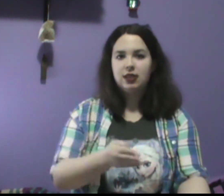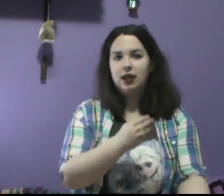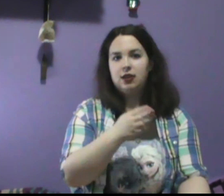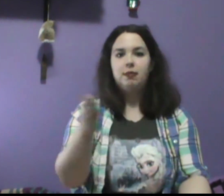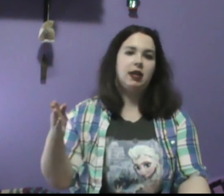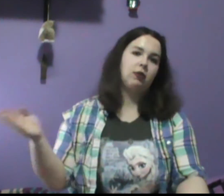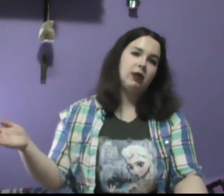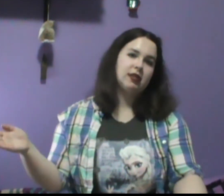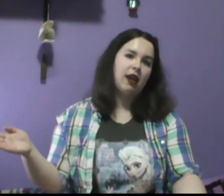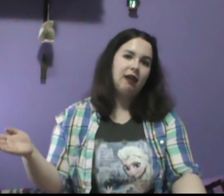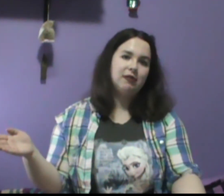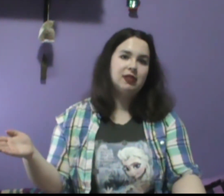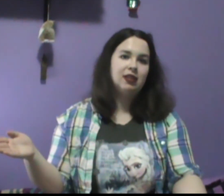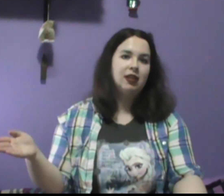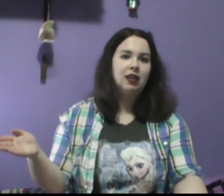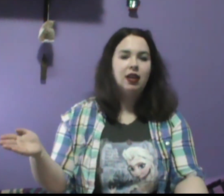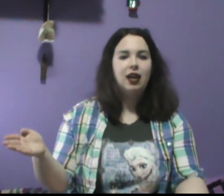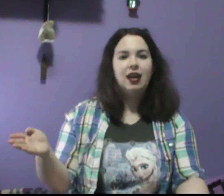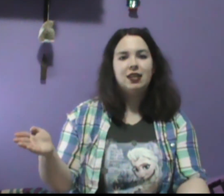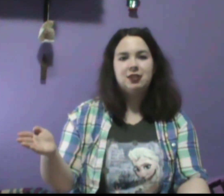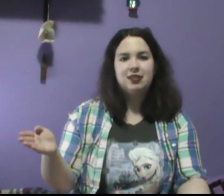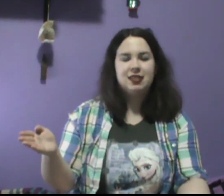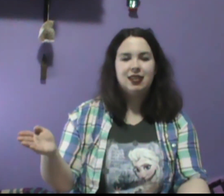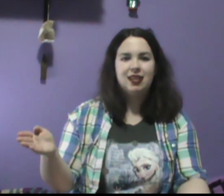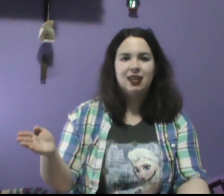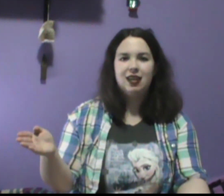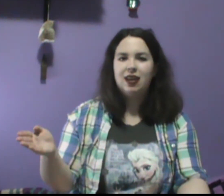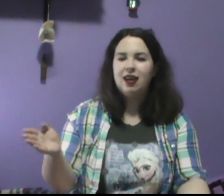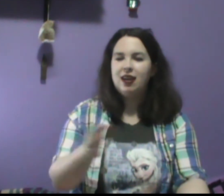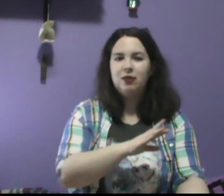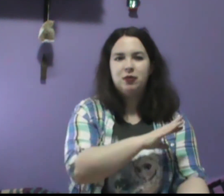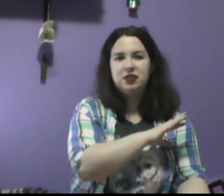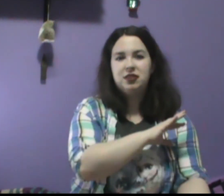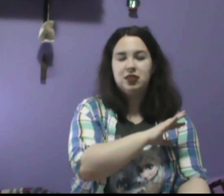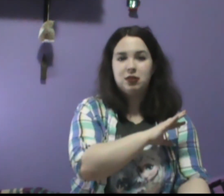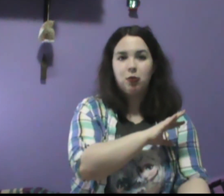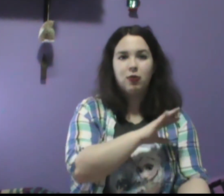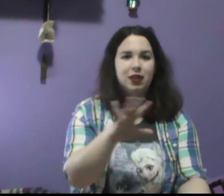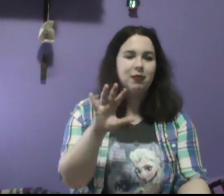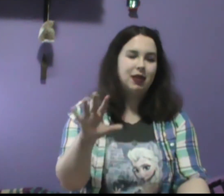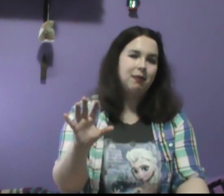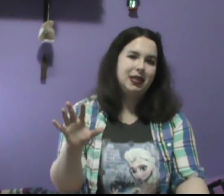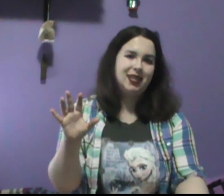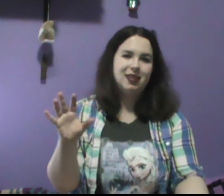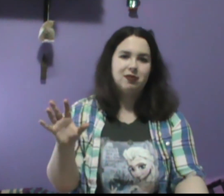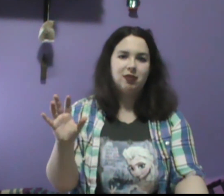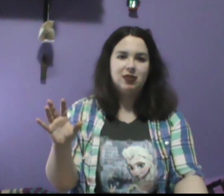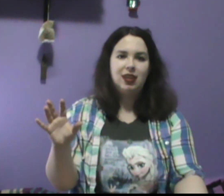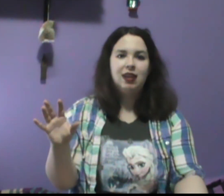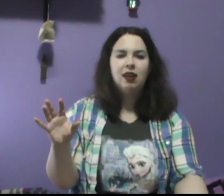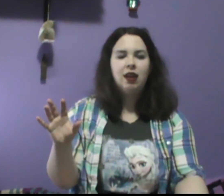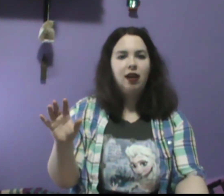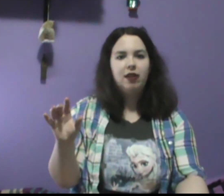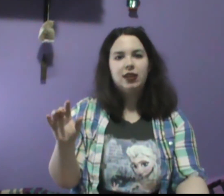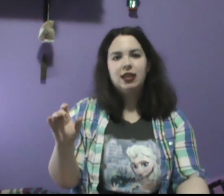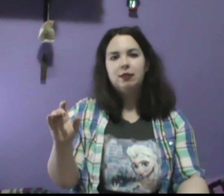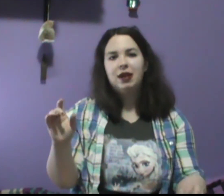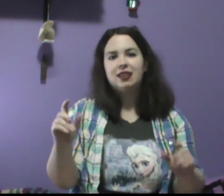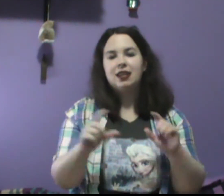connected back to which lives. And just, it was just really, really amazing to sort of see how they did make, like,